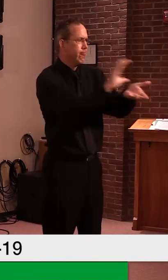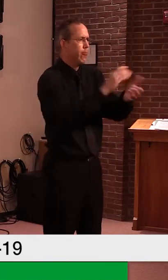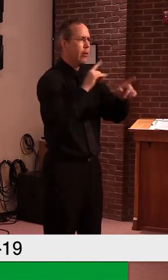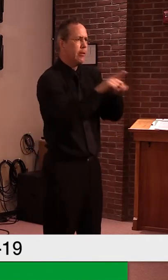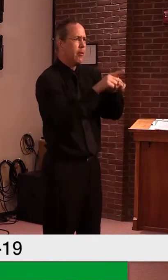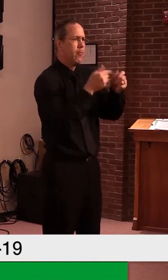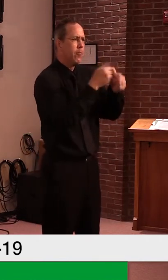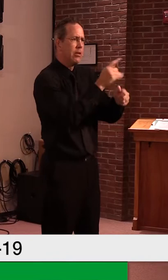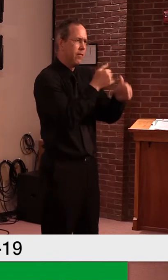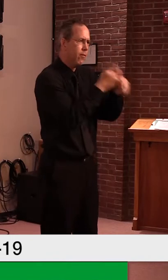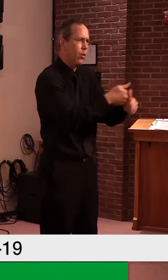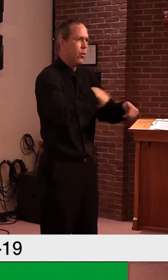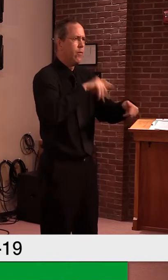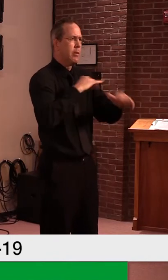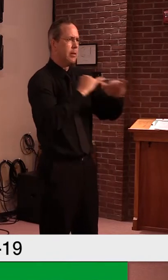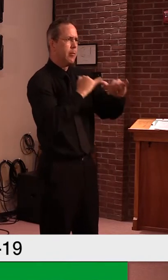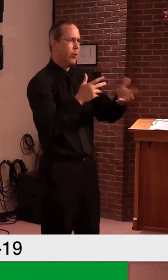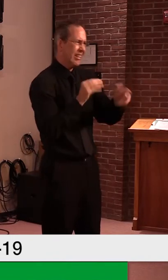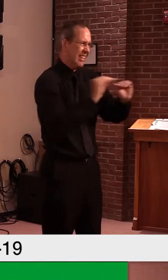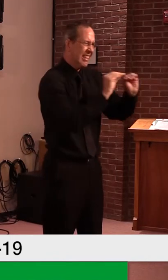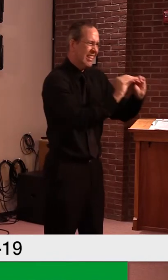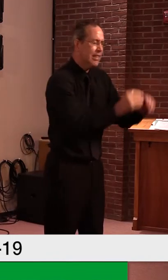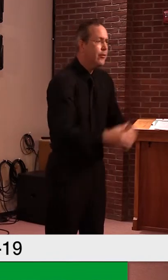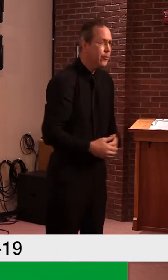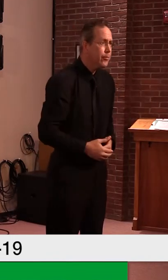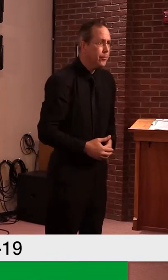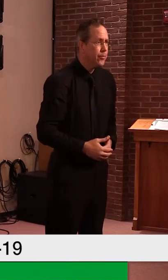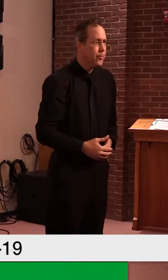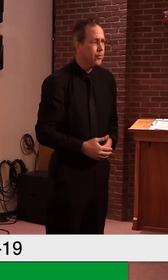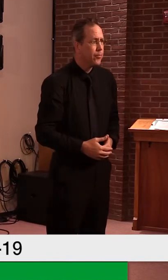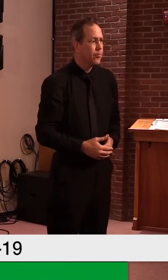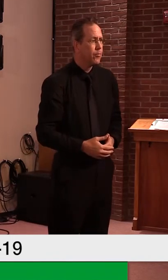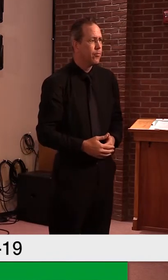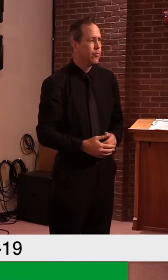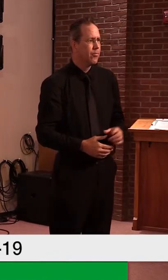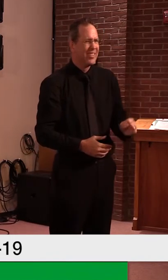Steve? Actually, if you want to stay, Mike. Okay. Um,